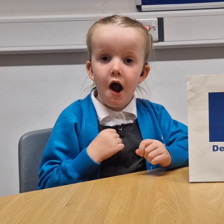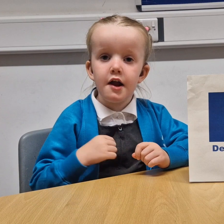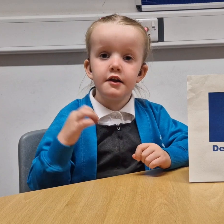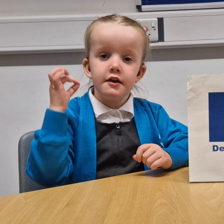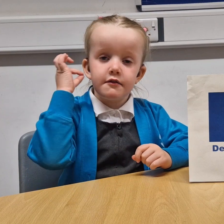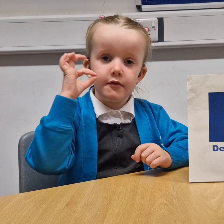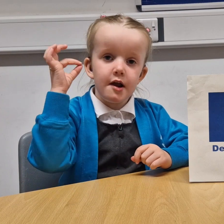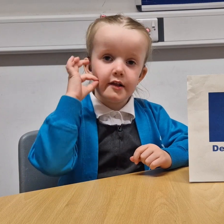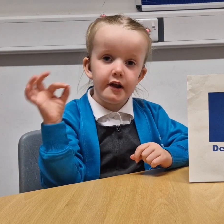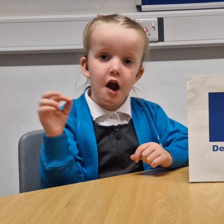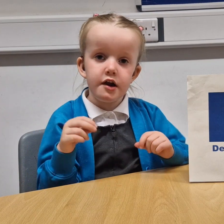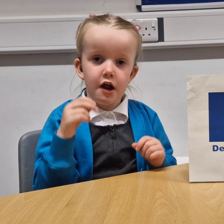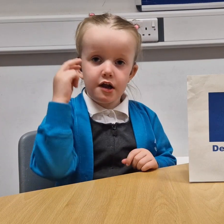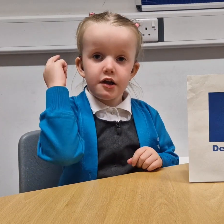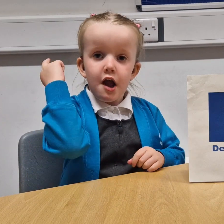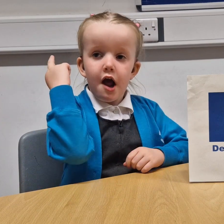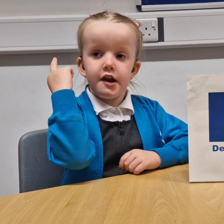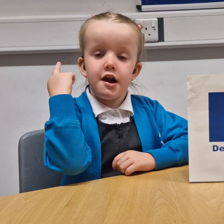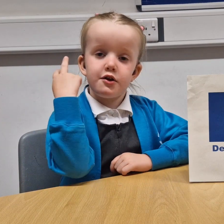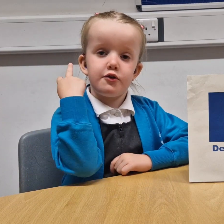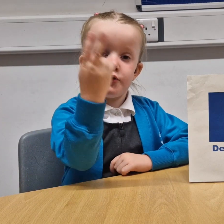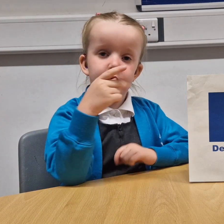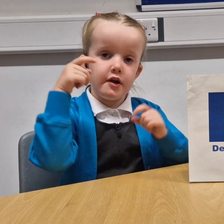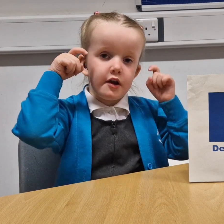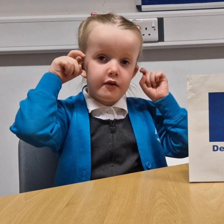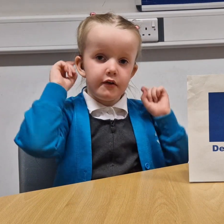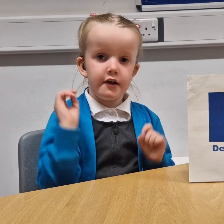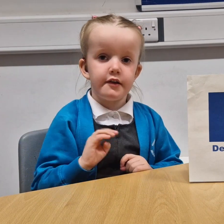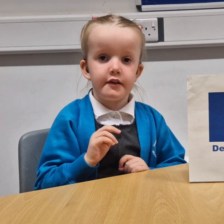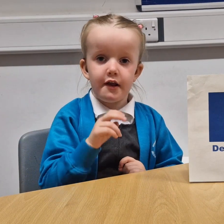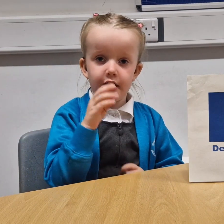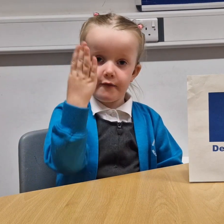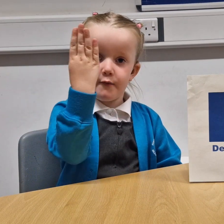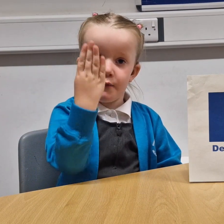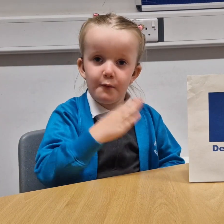I'm Caitlin and I've got some hearing reform.